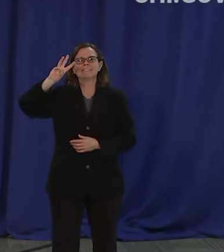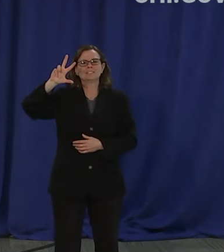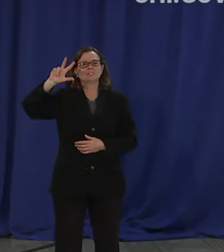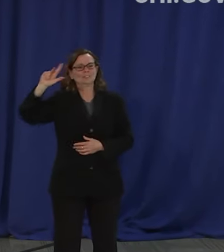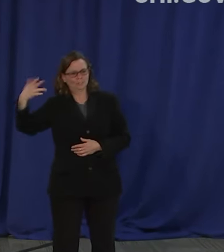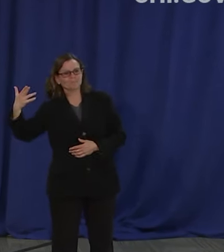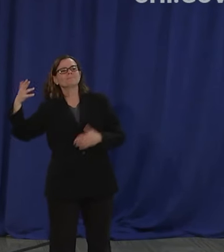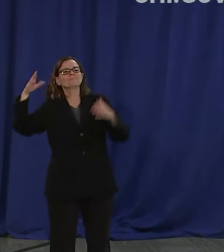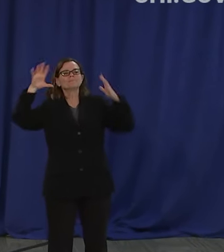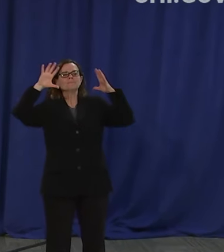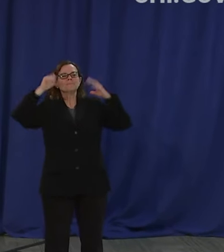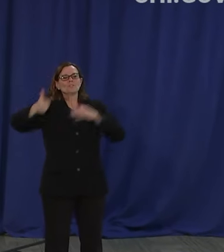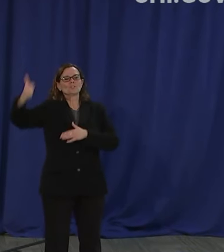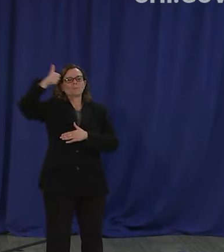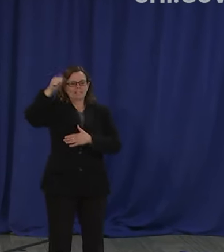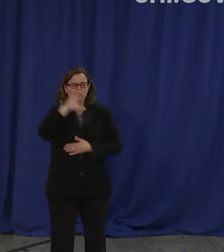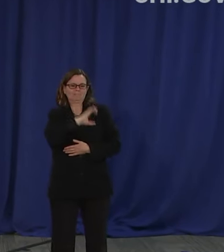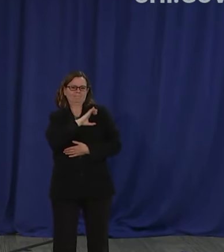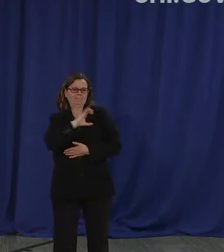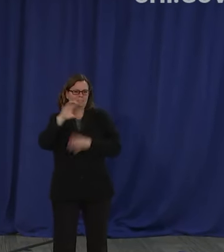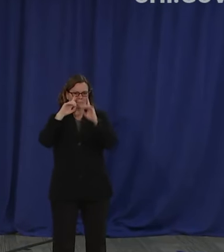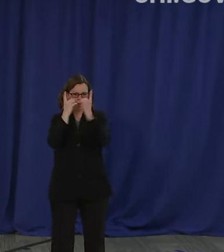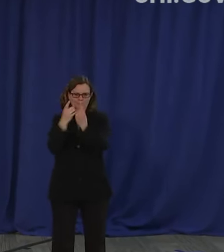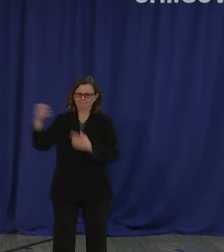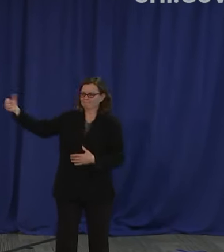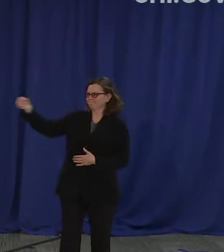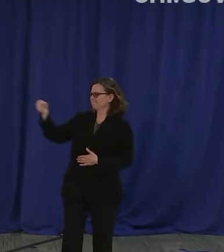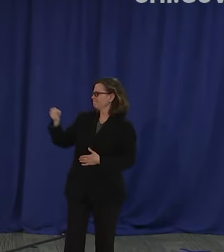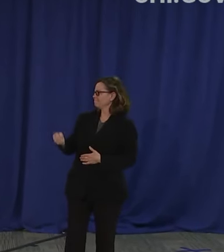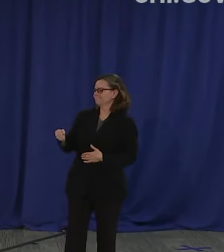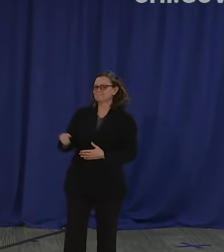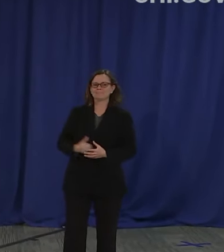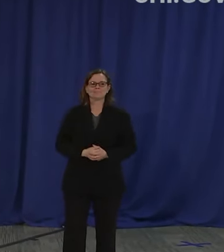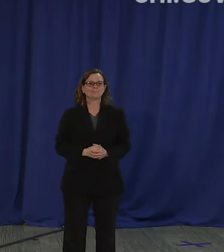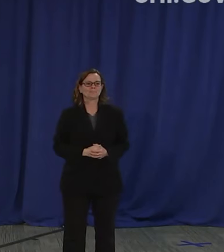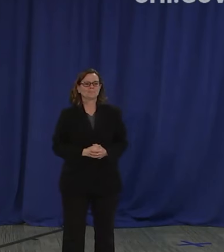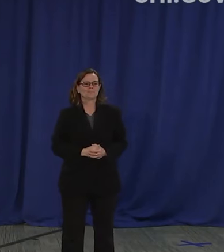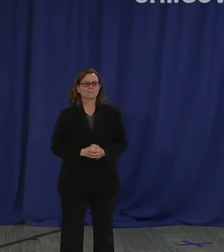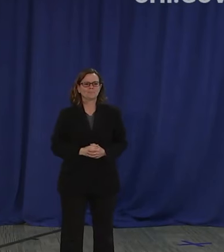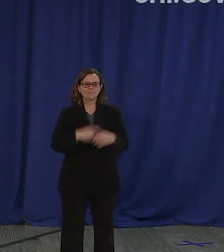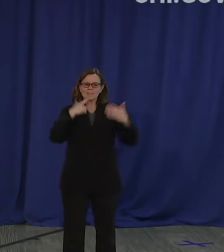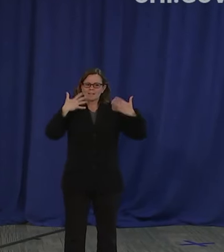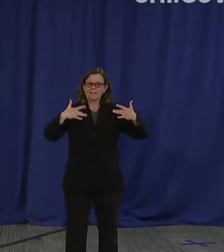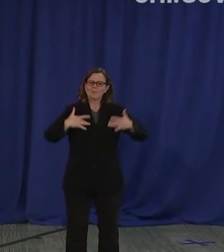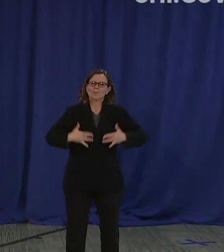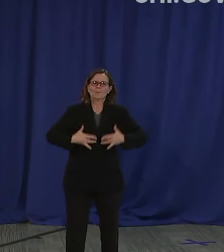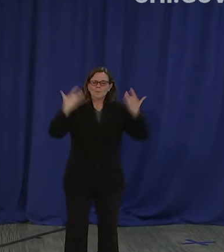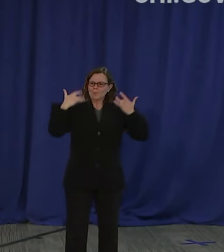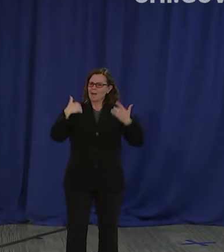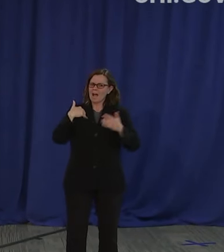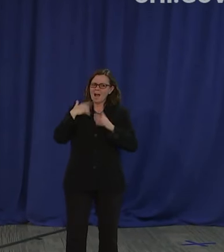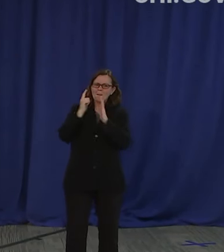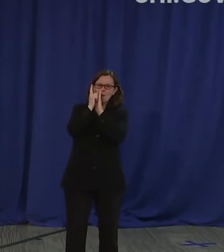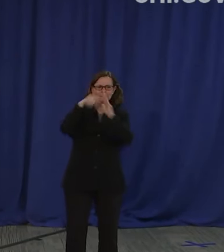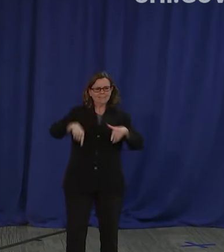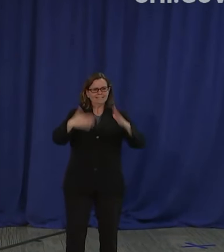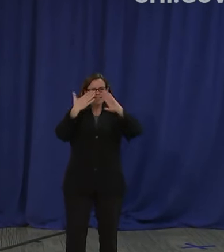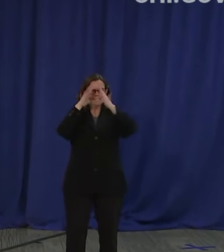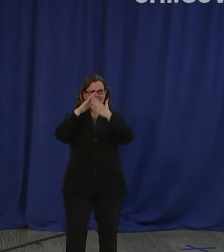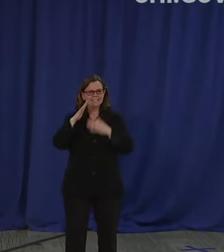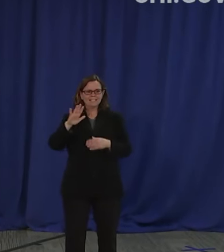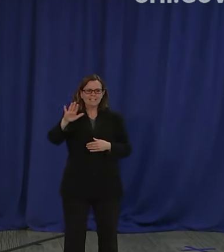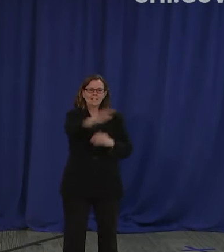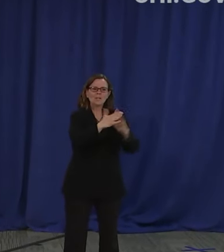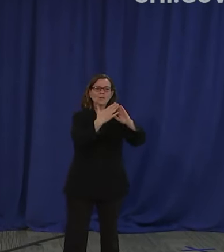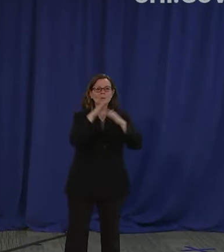This represents a tremendous moment in our city, particularly for those communities that have been plagued with generations of gun